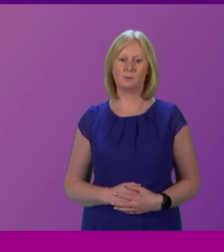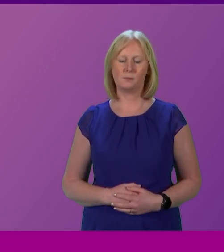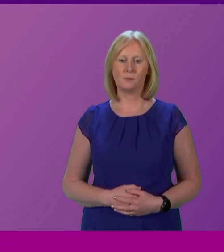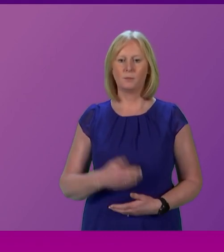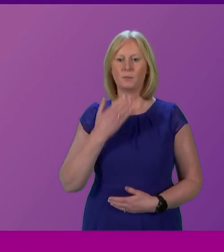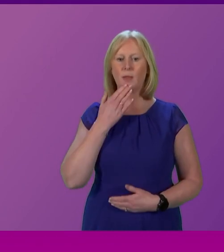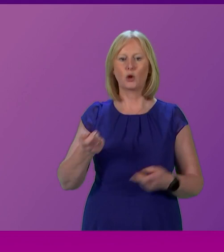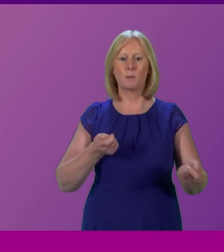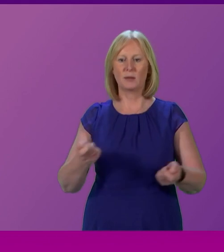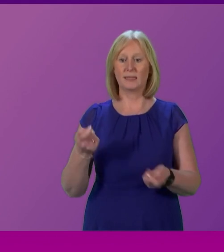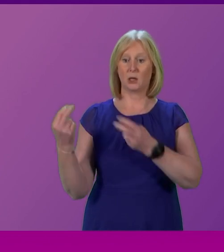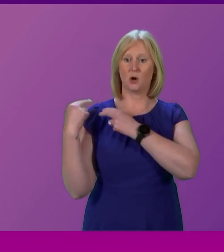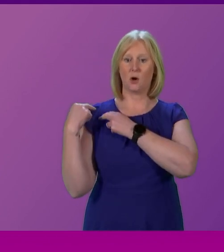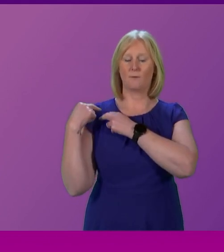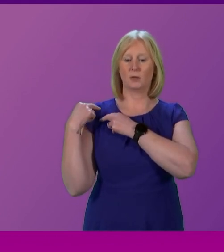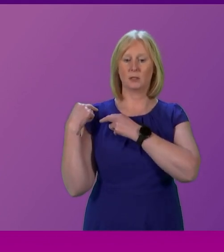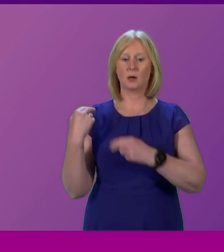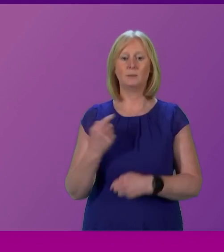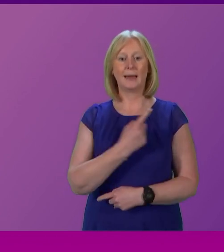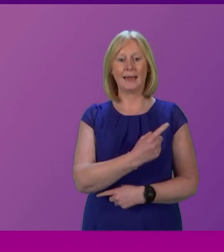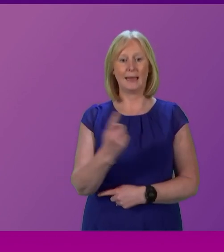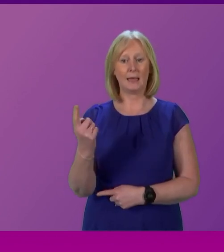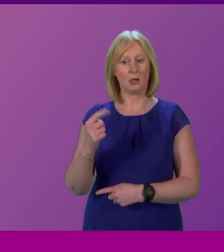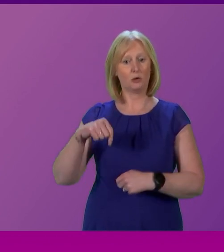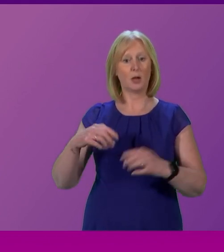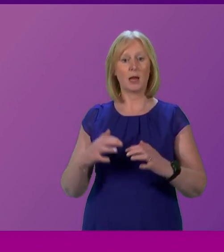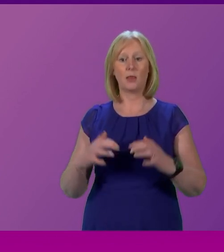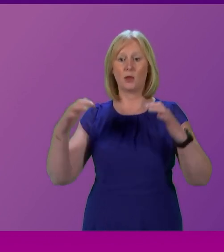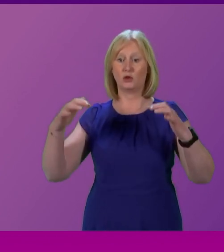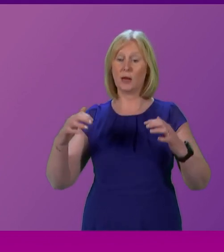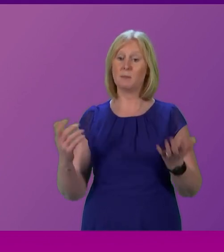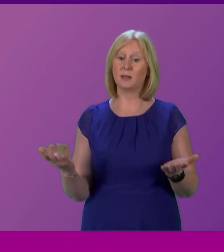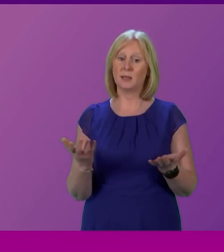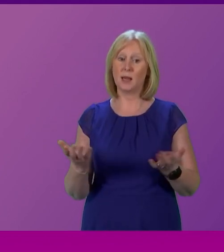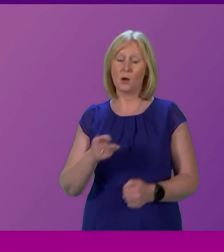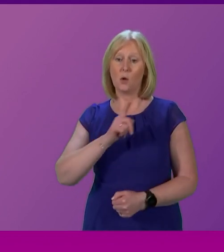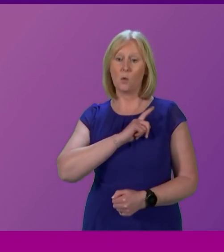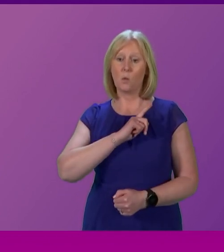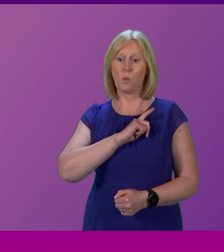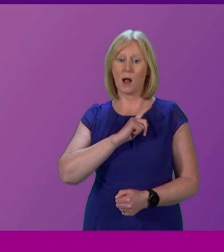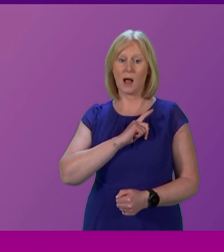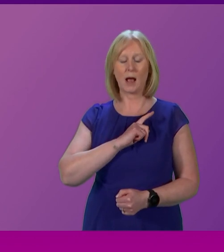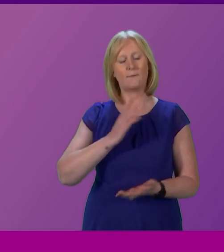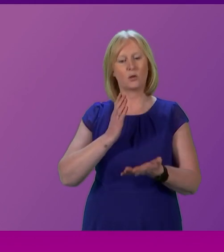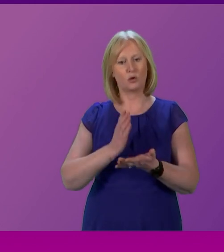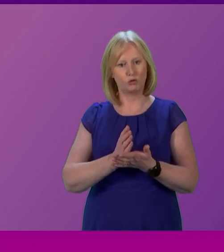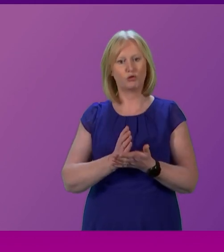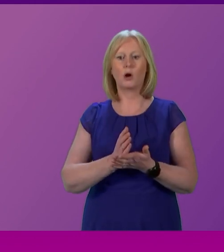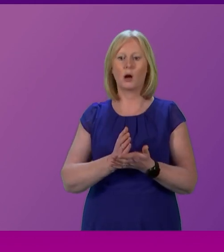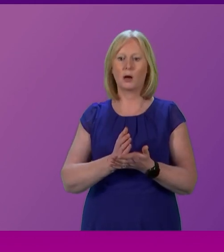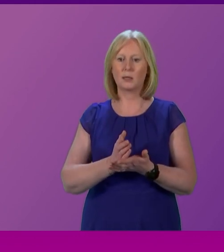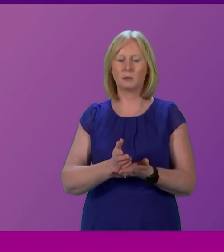Thank you, Presiding Officer. Every member here in this chamber is here today because of the trust placed in us by